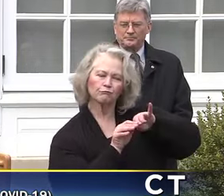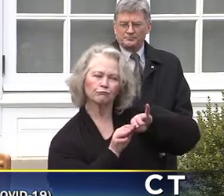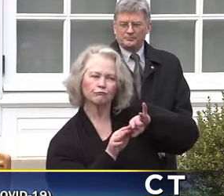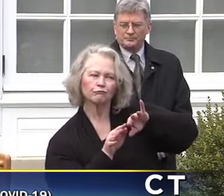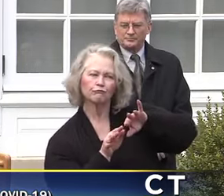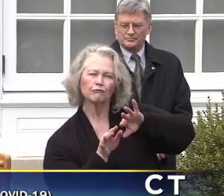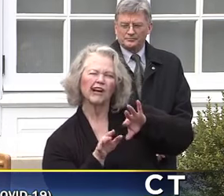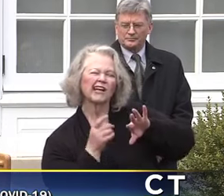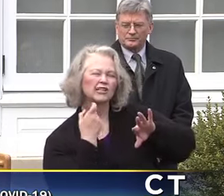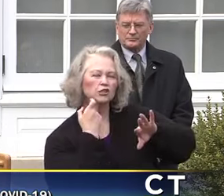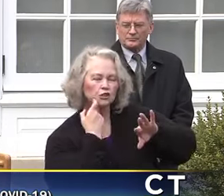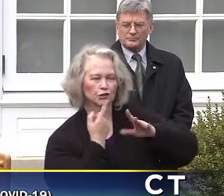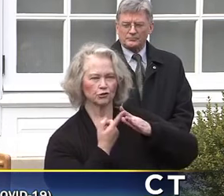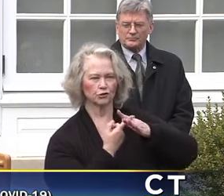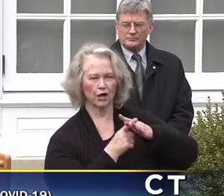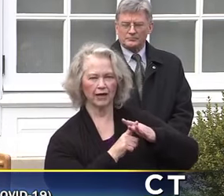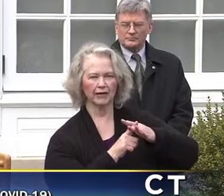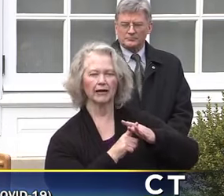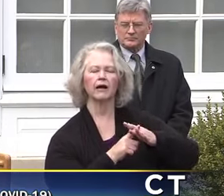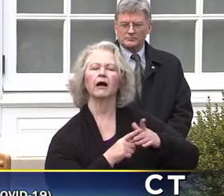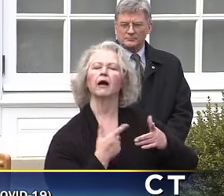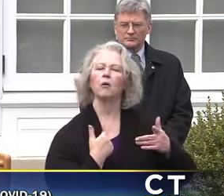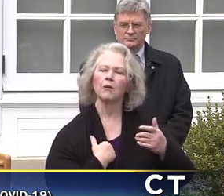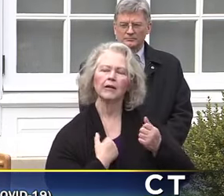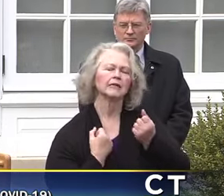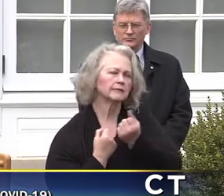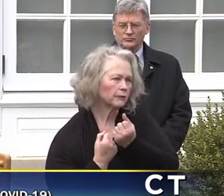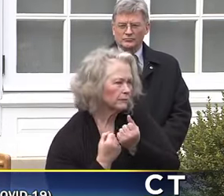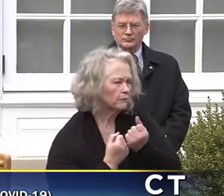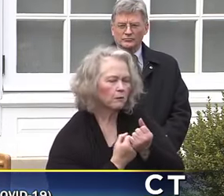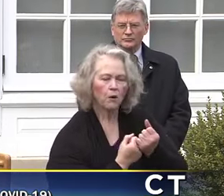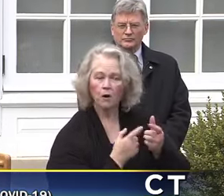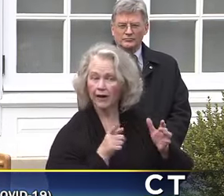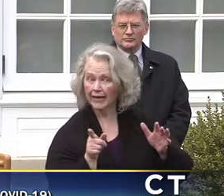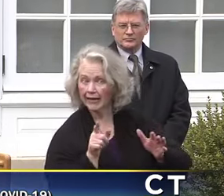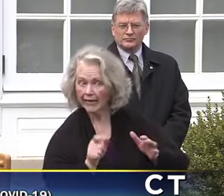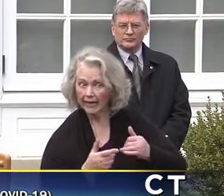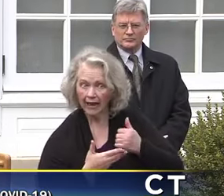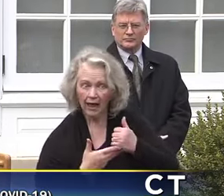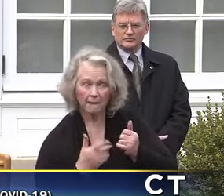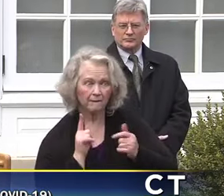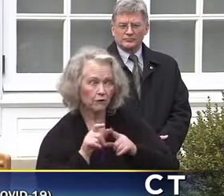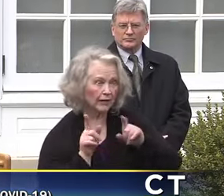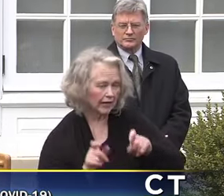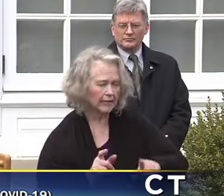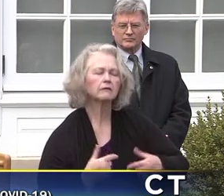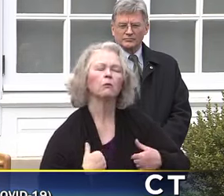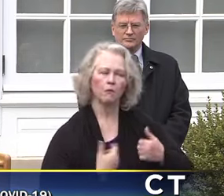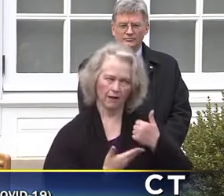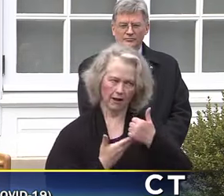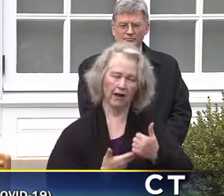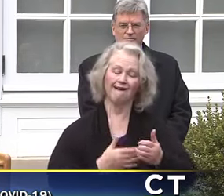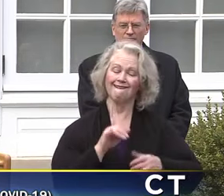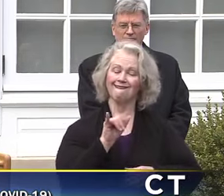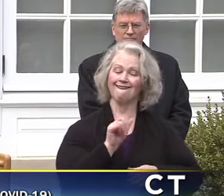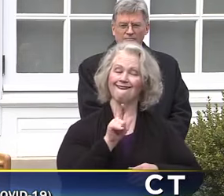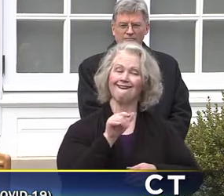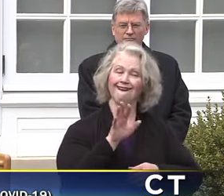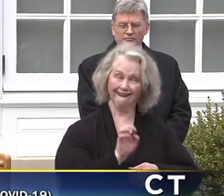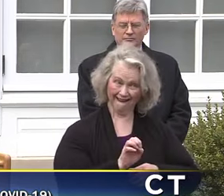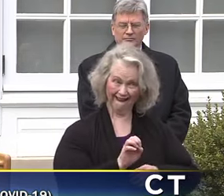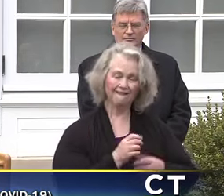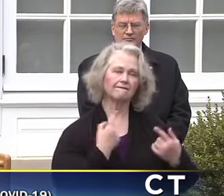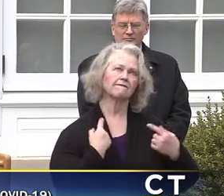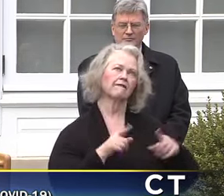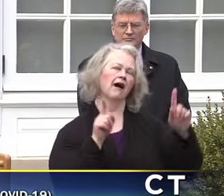beginning of this. We continue to support all the testing needs of our acute care hospitals. Yale New Haven Hospital is now online with